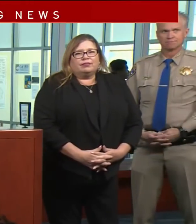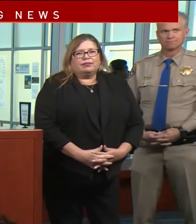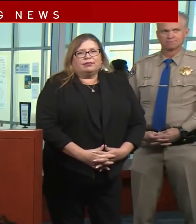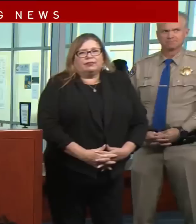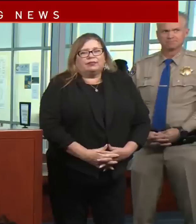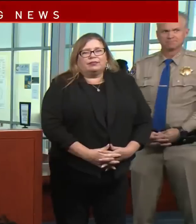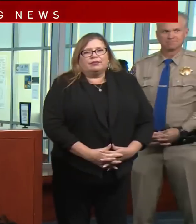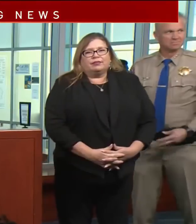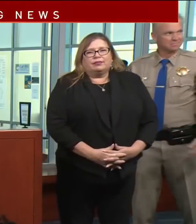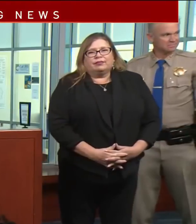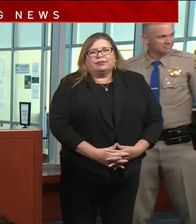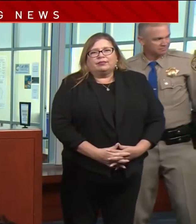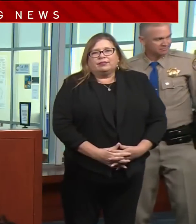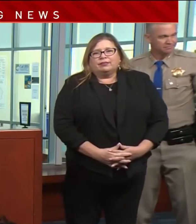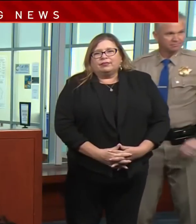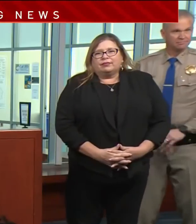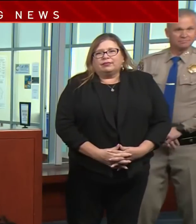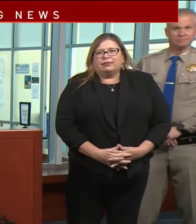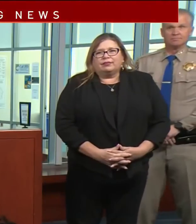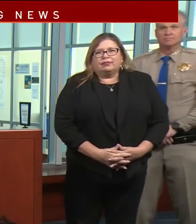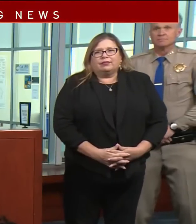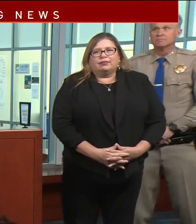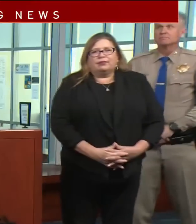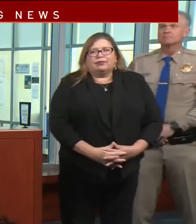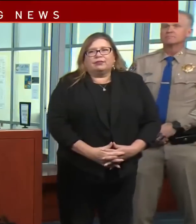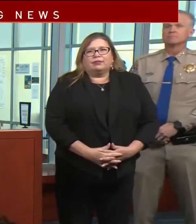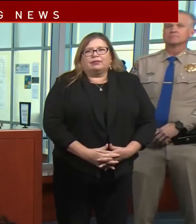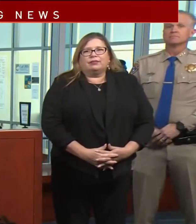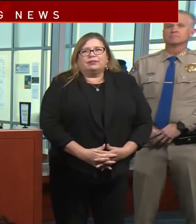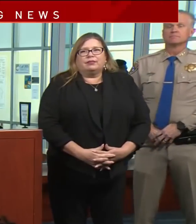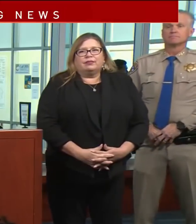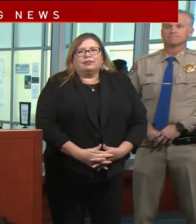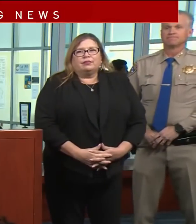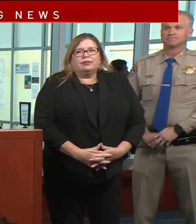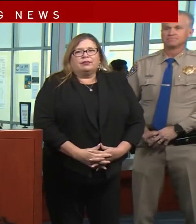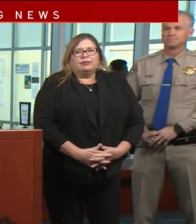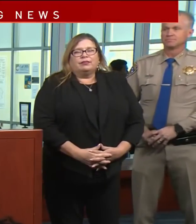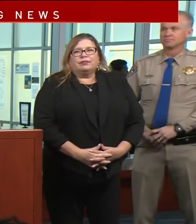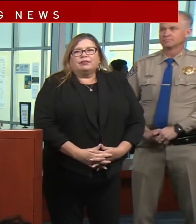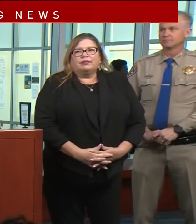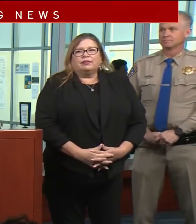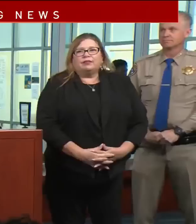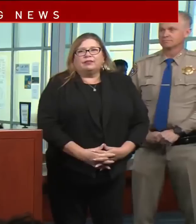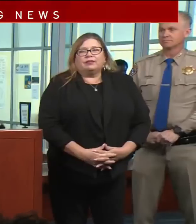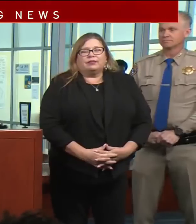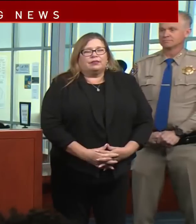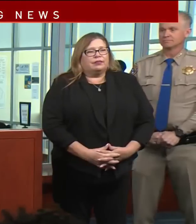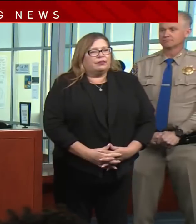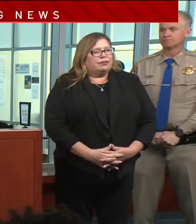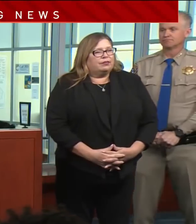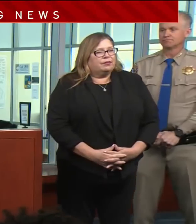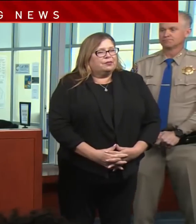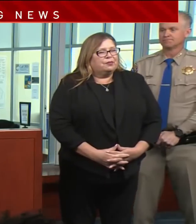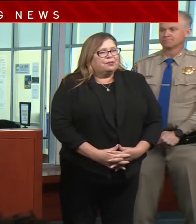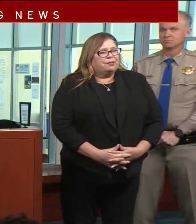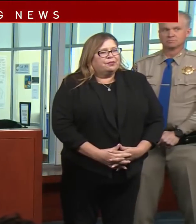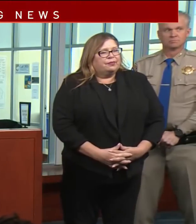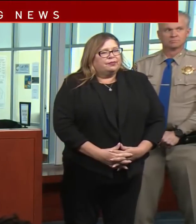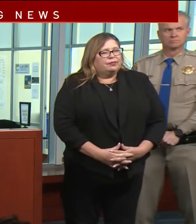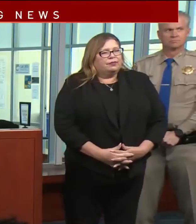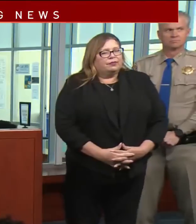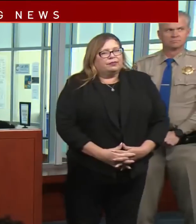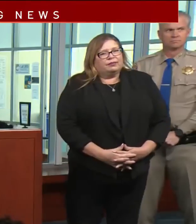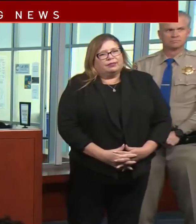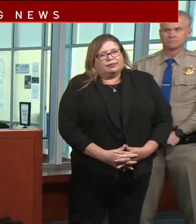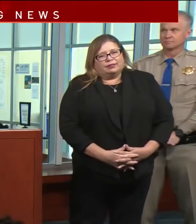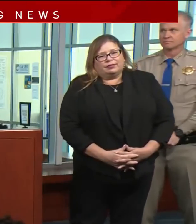I would know that at this point, at least 10 people were called for emergency services. Two of those injuries we've reported already this morning, a